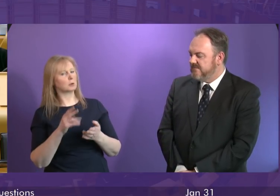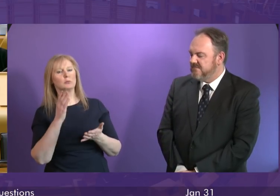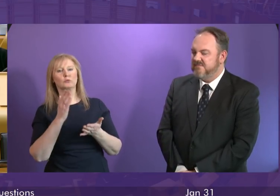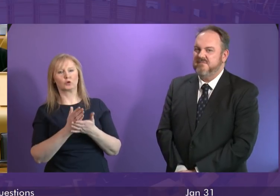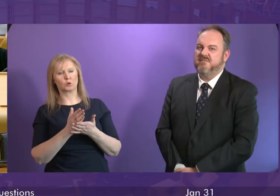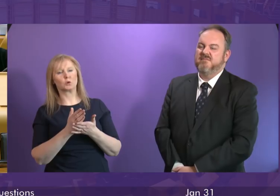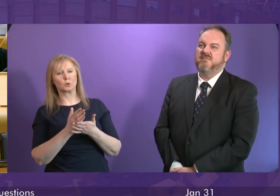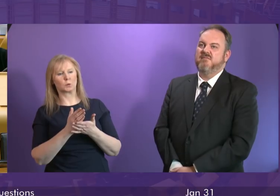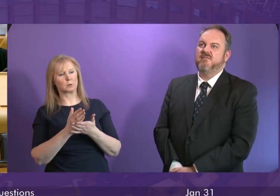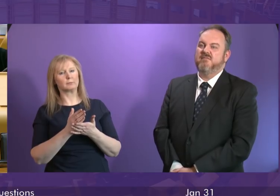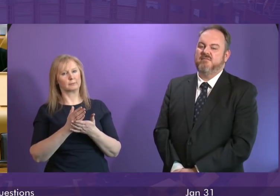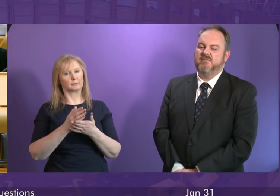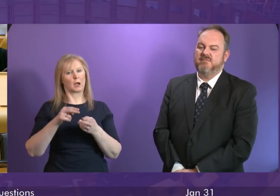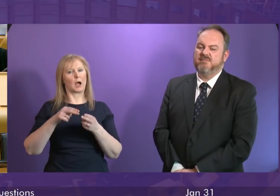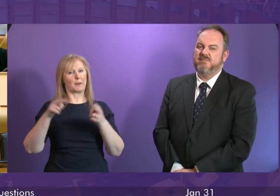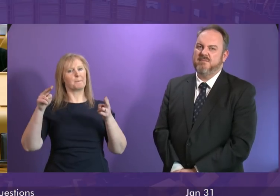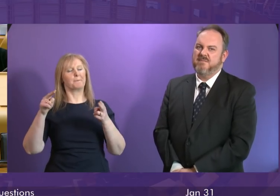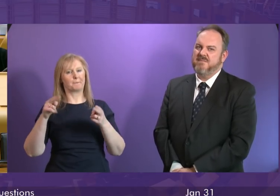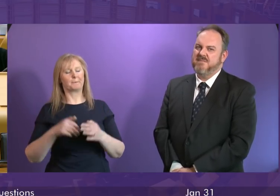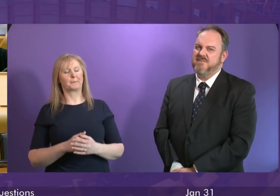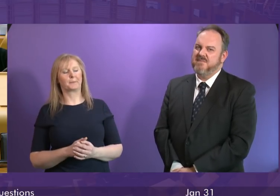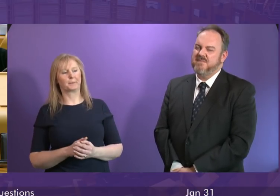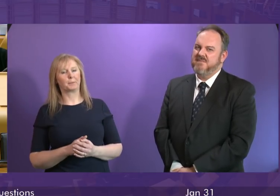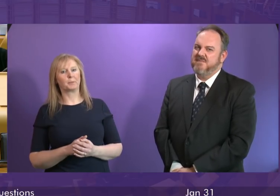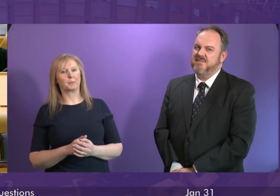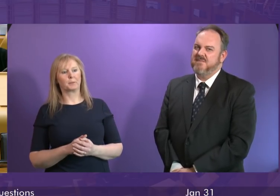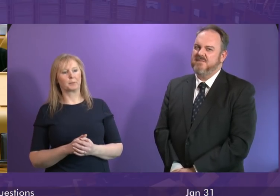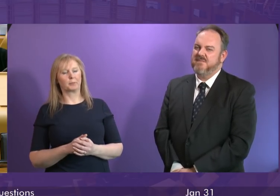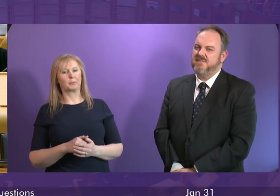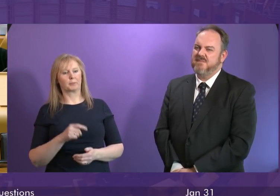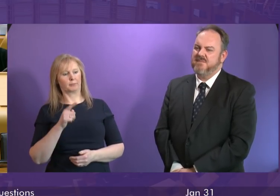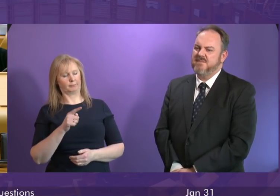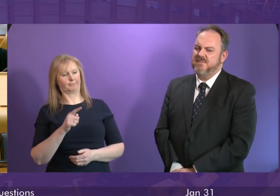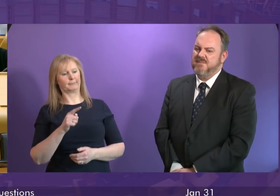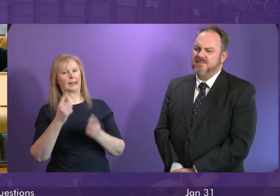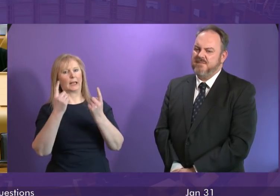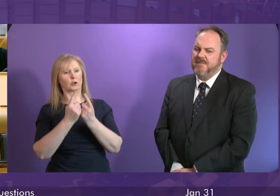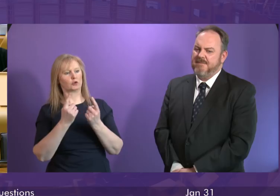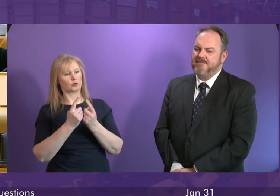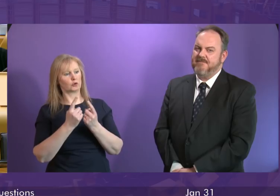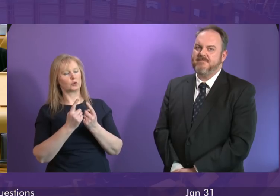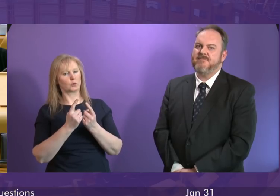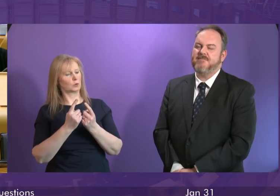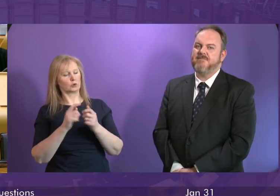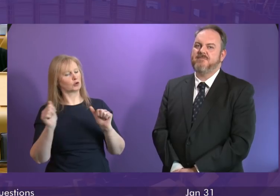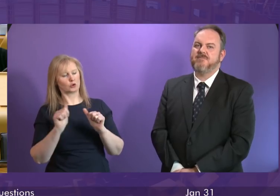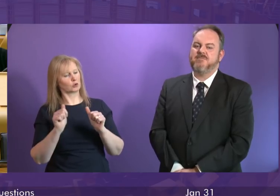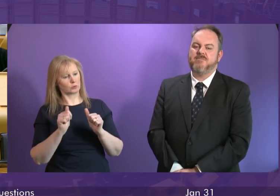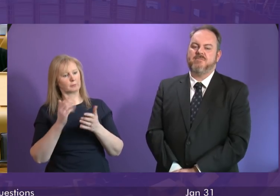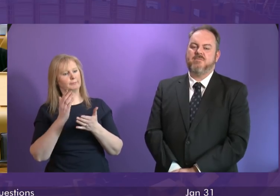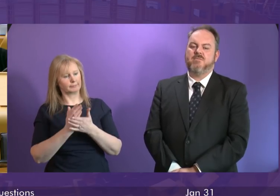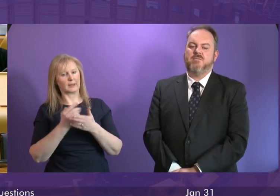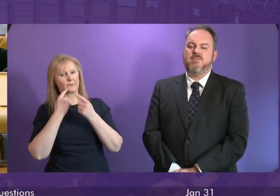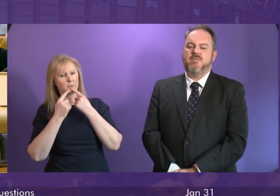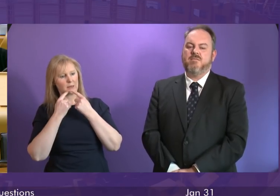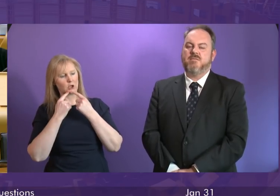sure that it is up In terms of the issue that Richard Leonard I don't have the figure to hand I will